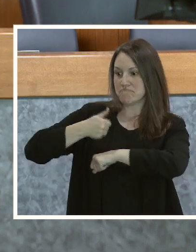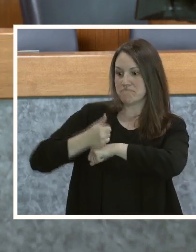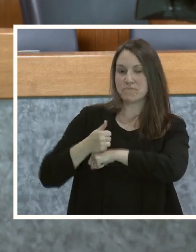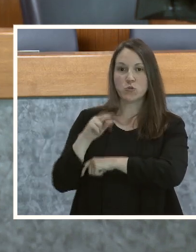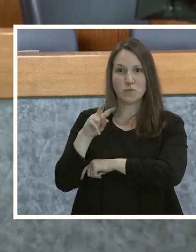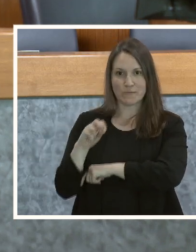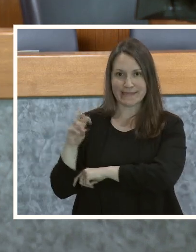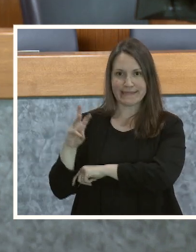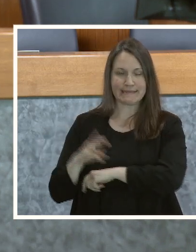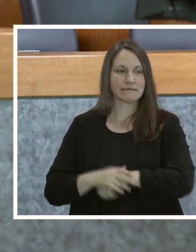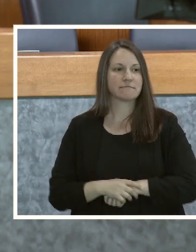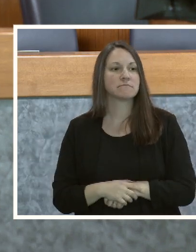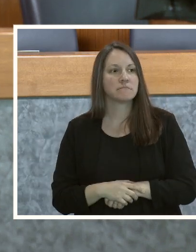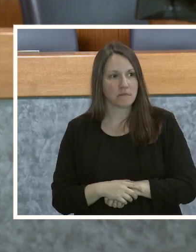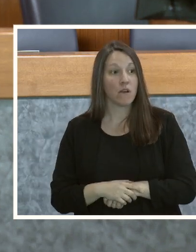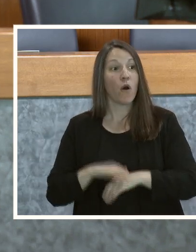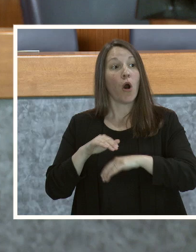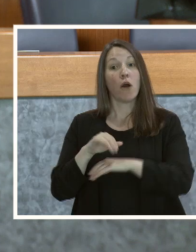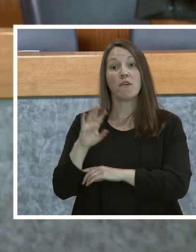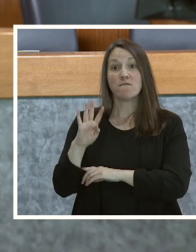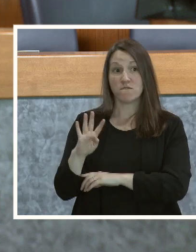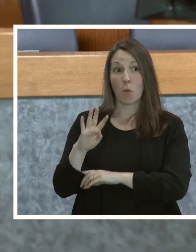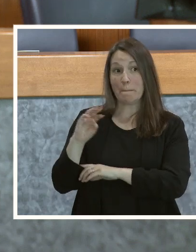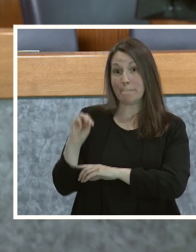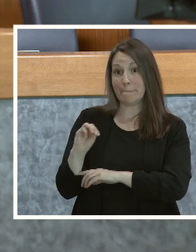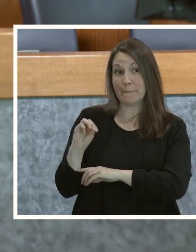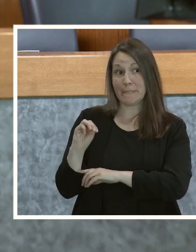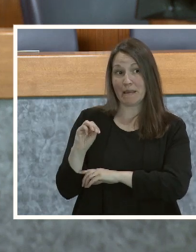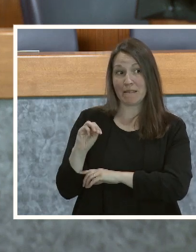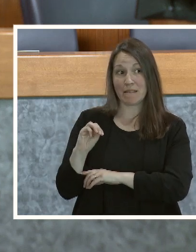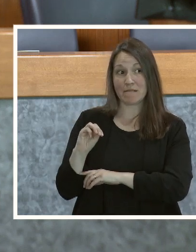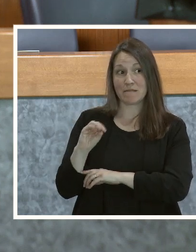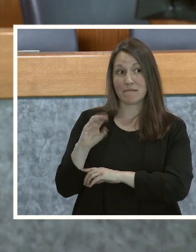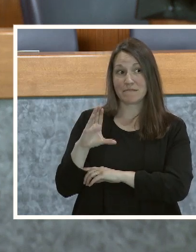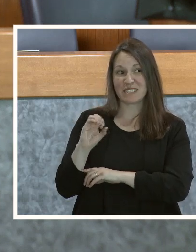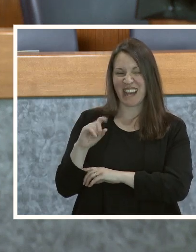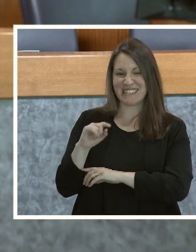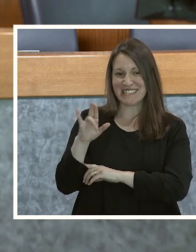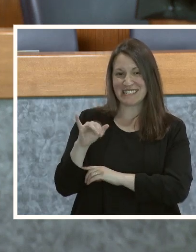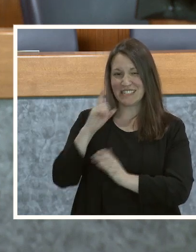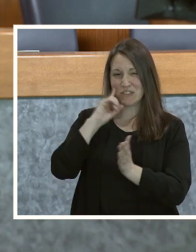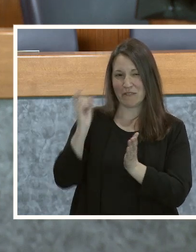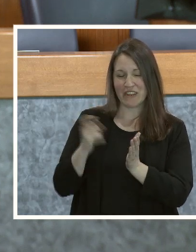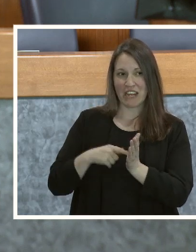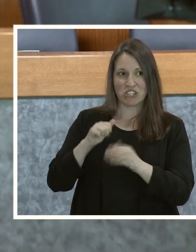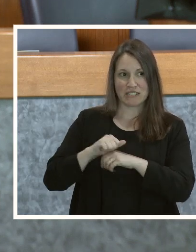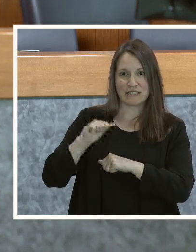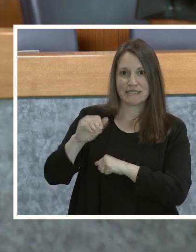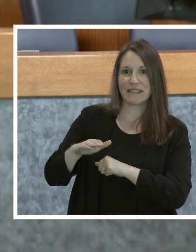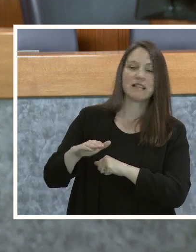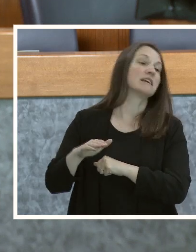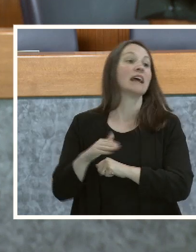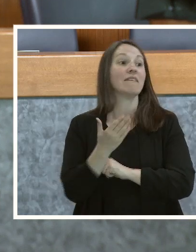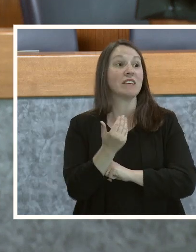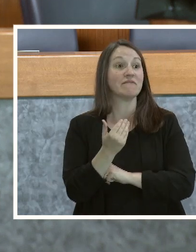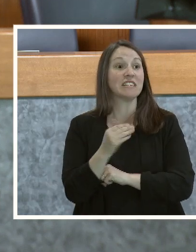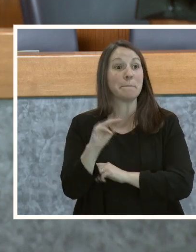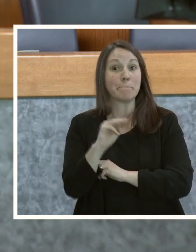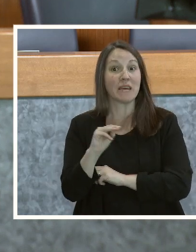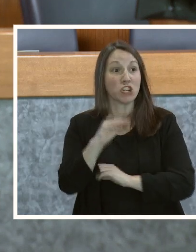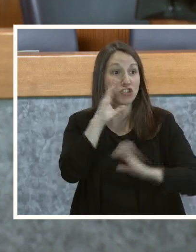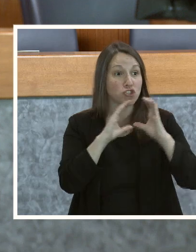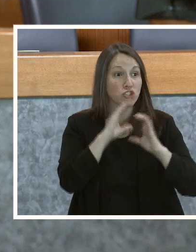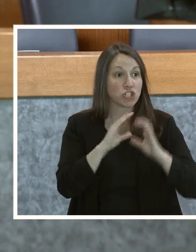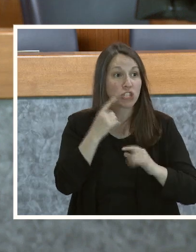With more than four million custody notifications sent and nearly 15 million searches for offenders information